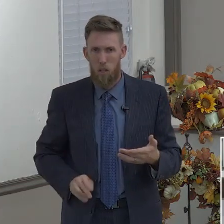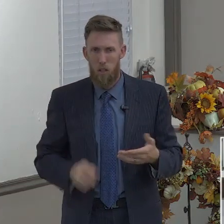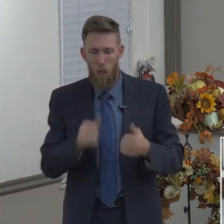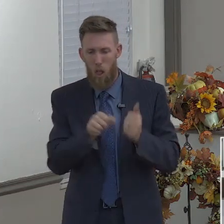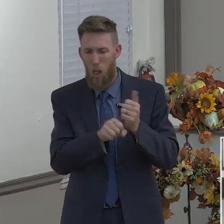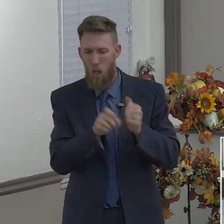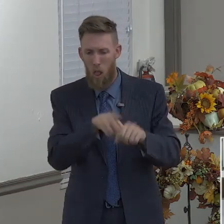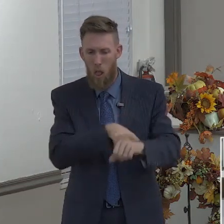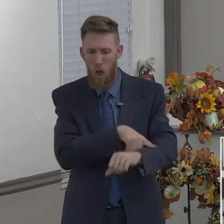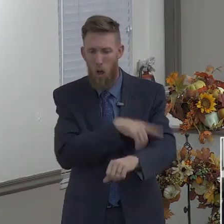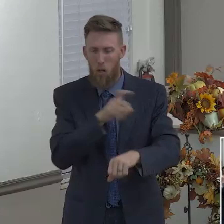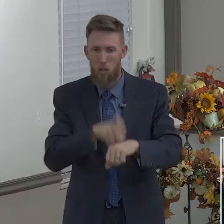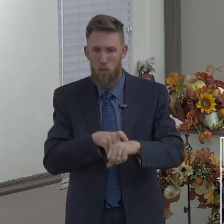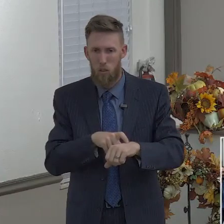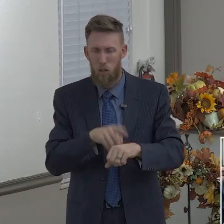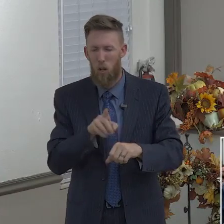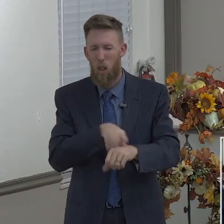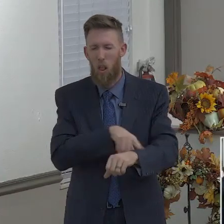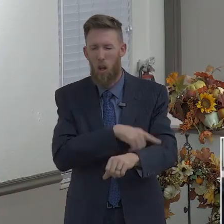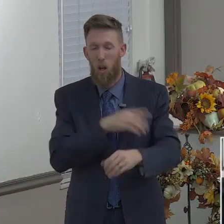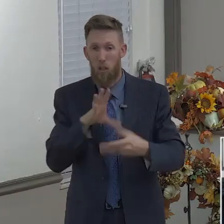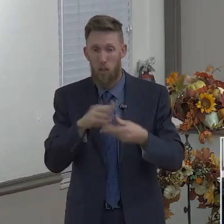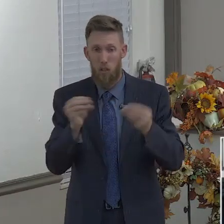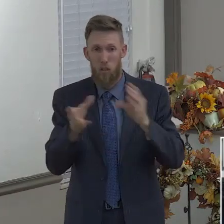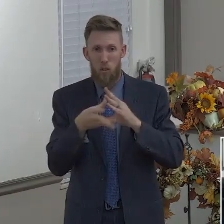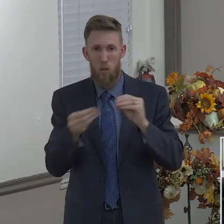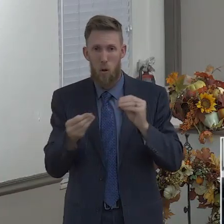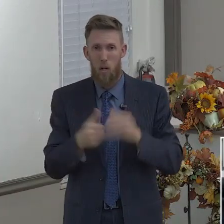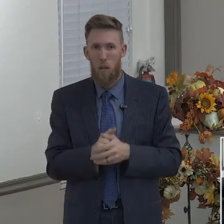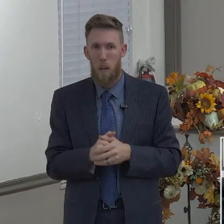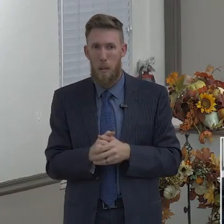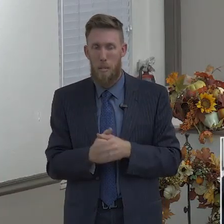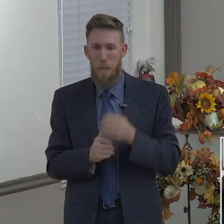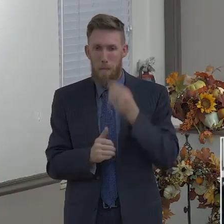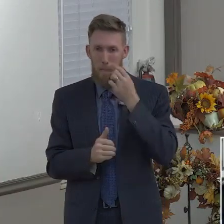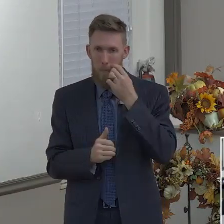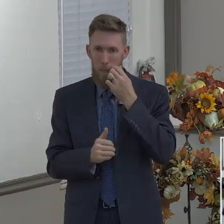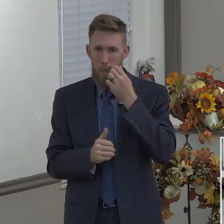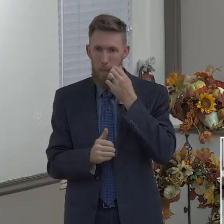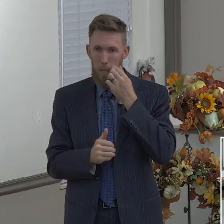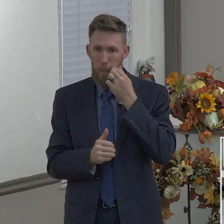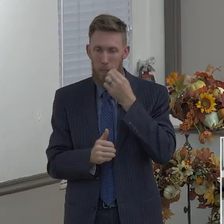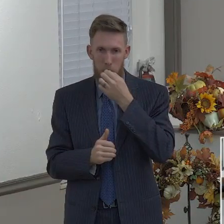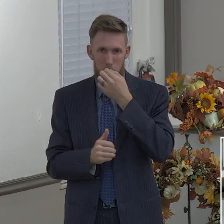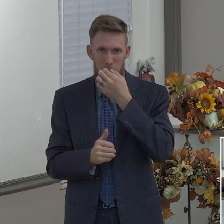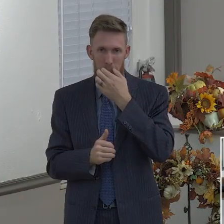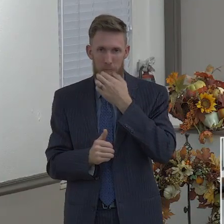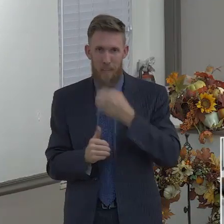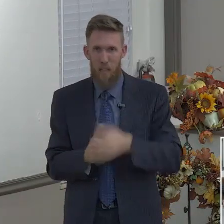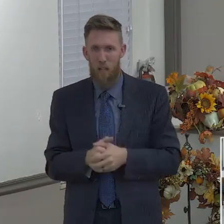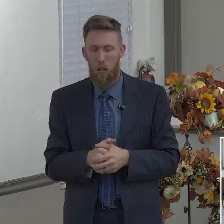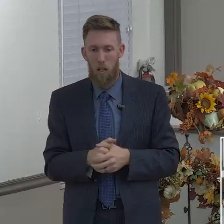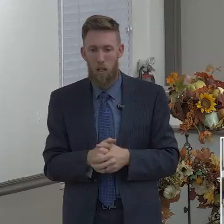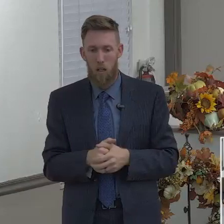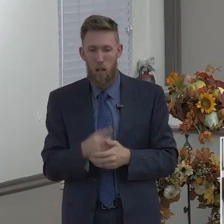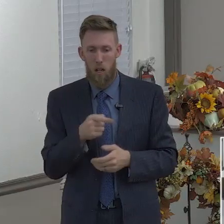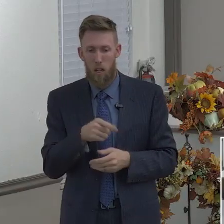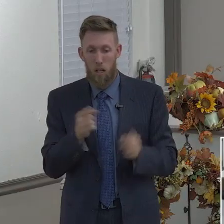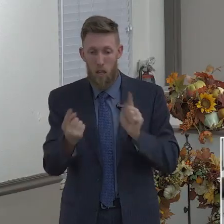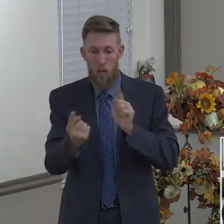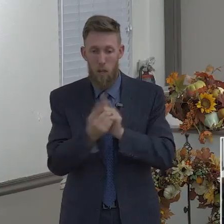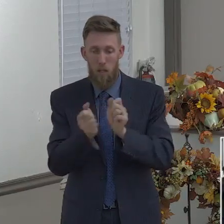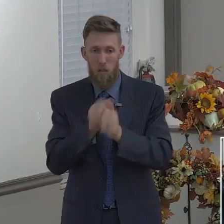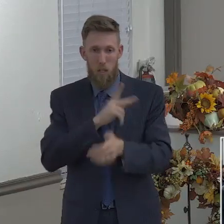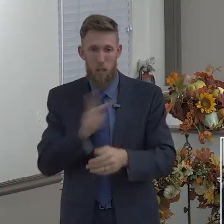king says, Come into my house. Eat, drink. And this young, it is a younger prophet, and he says, No, God specifically told me not to go in thy